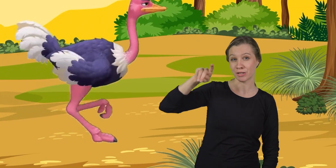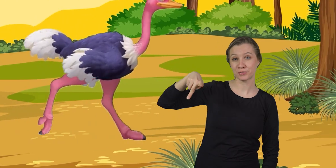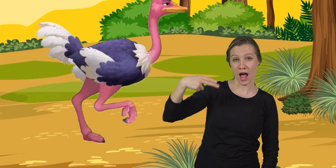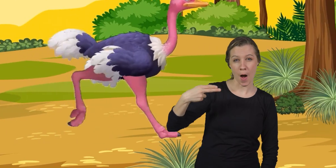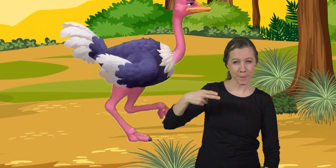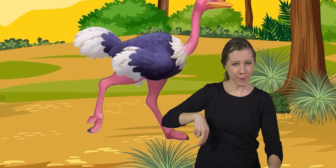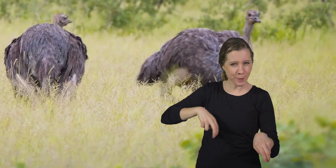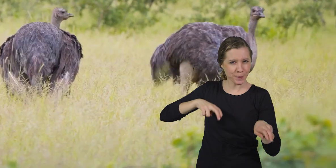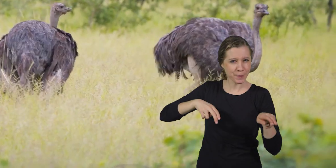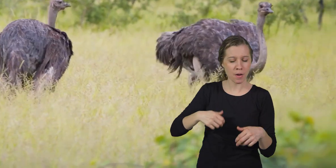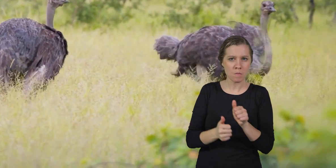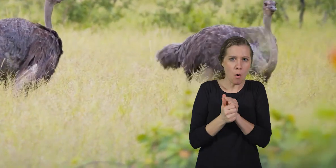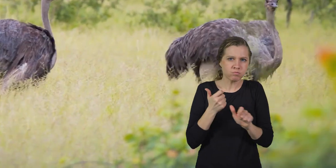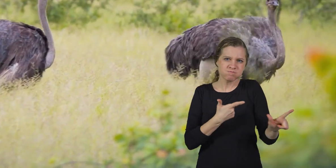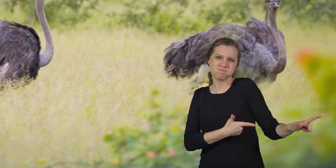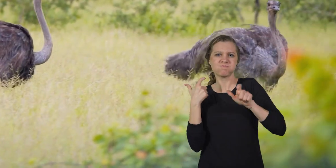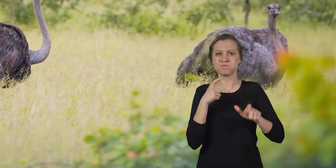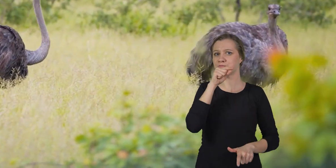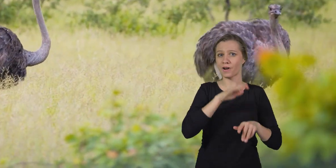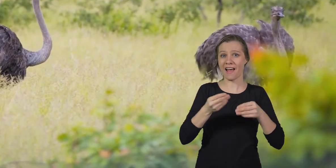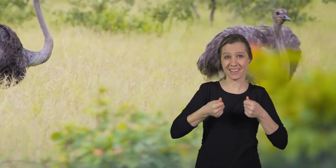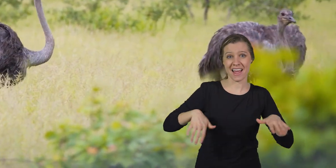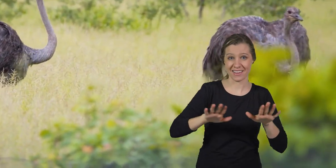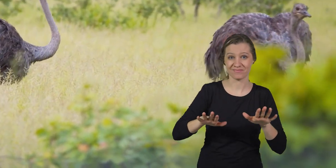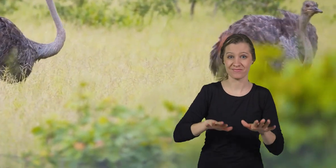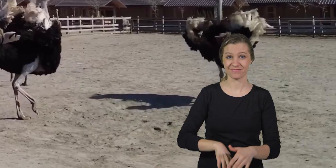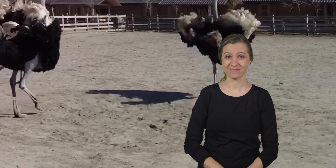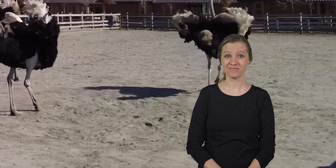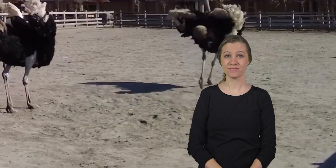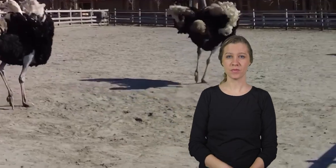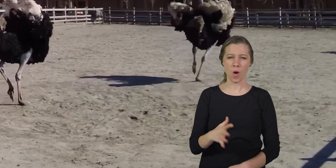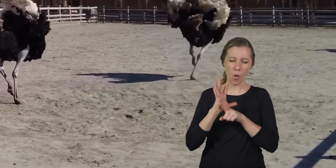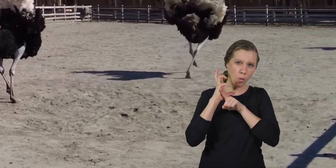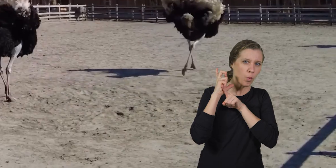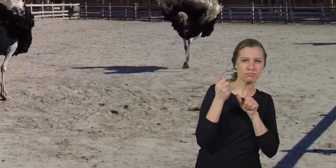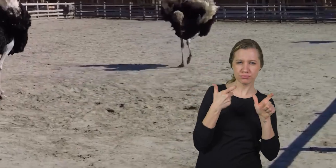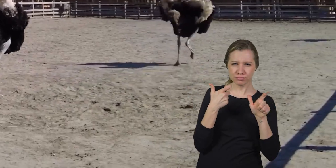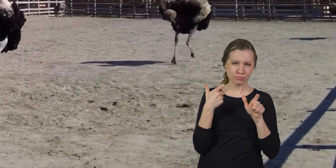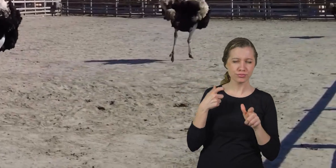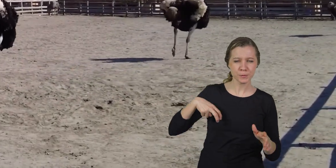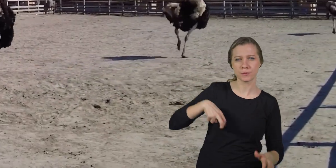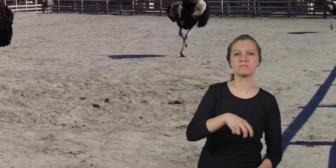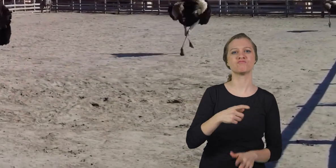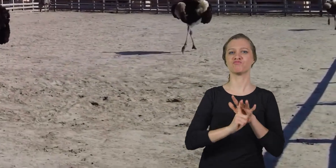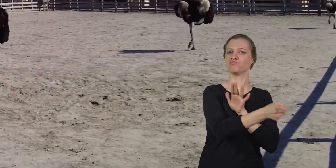per hour, making them the fastest birds on land. This astonishing speed helps them escape from predators,